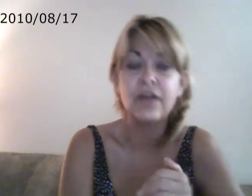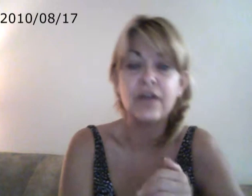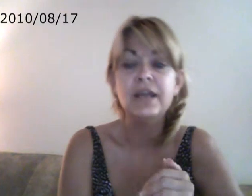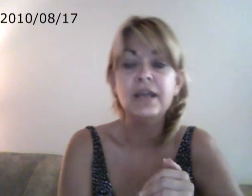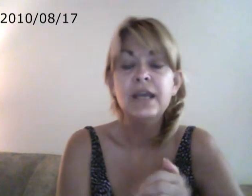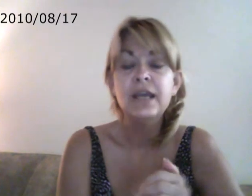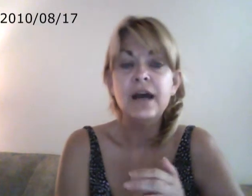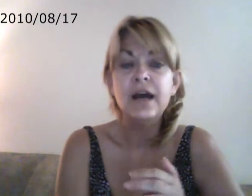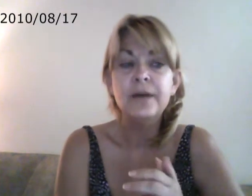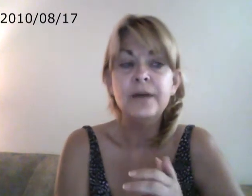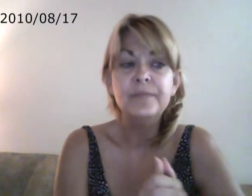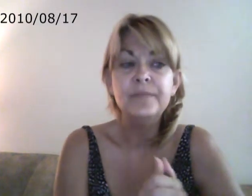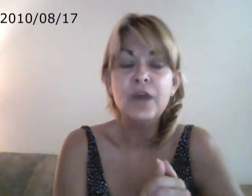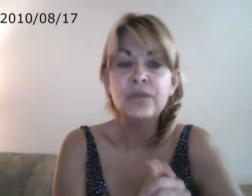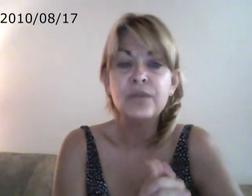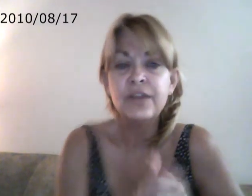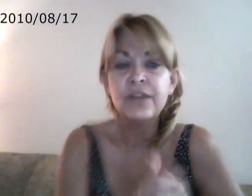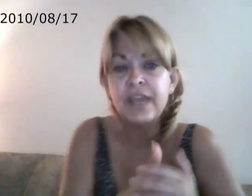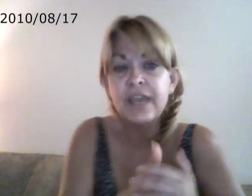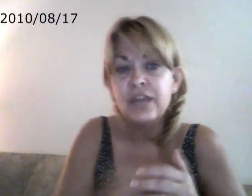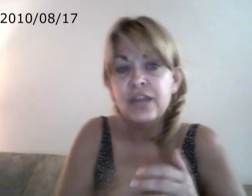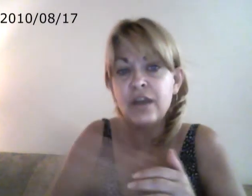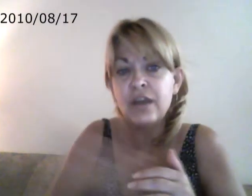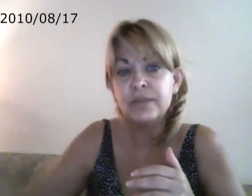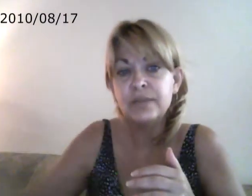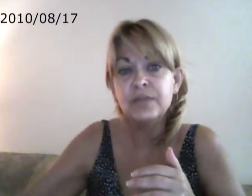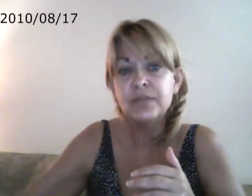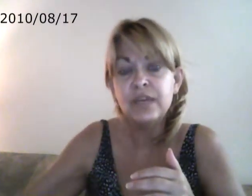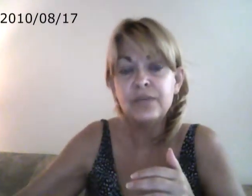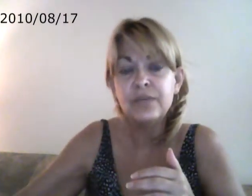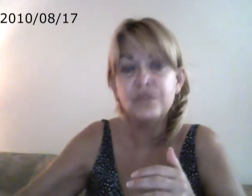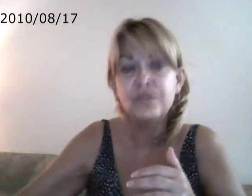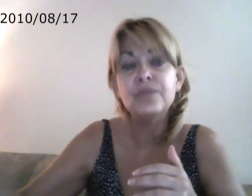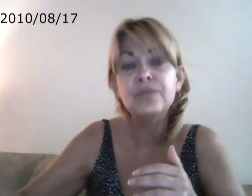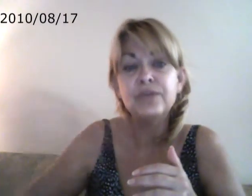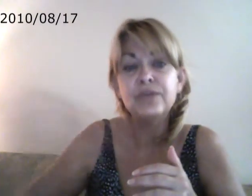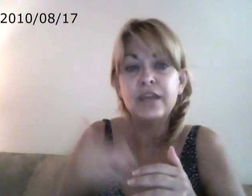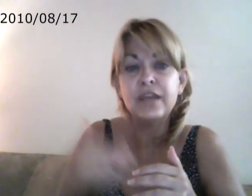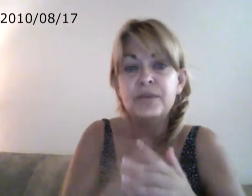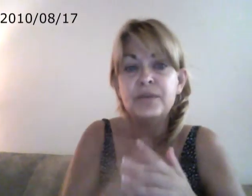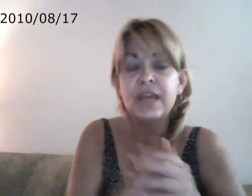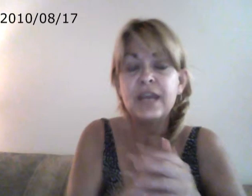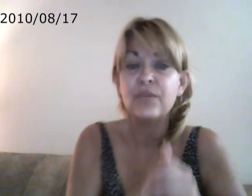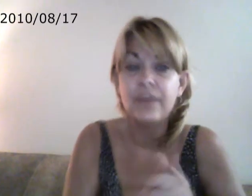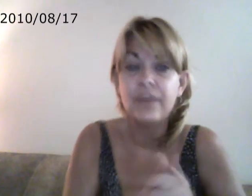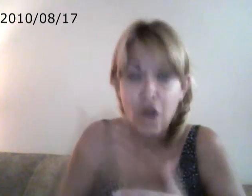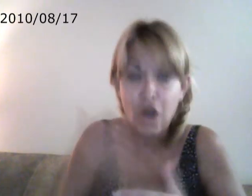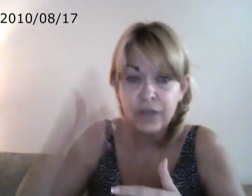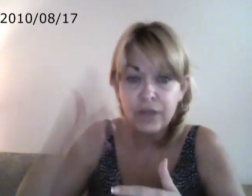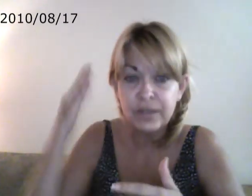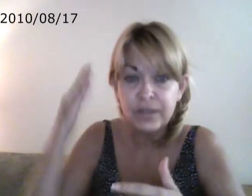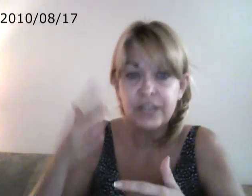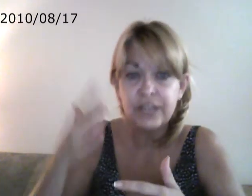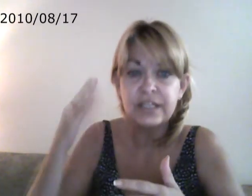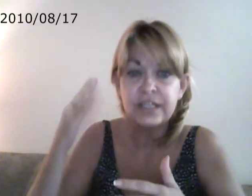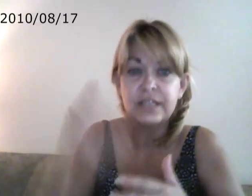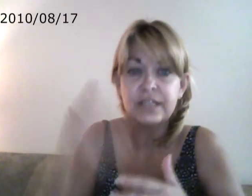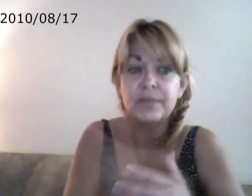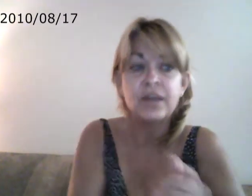on. Not only are they not able to communicate with you, but you can't communicate with them. All communication tends to be blocked